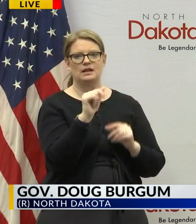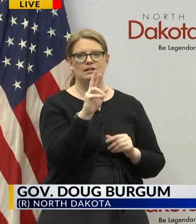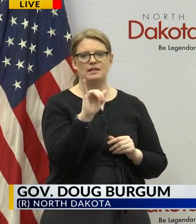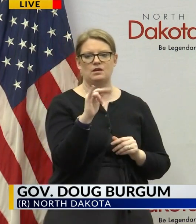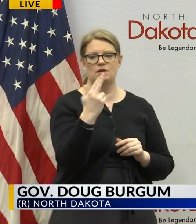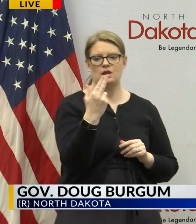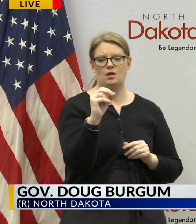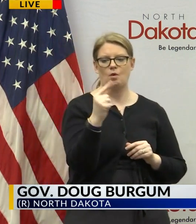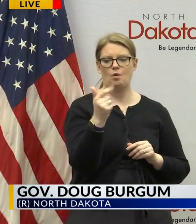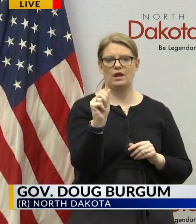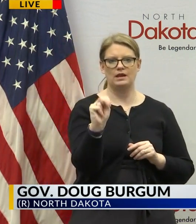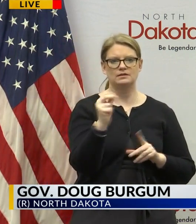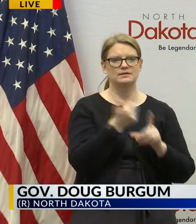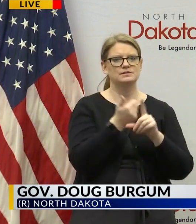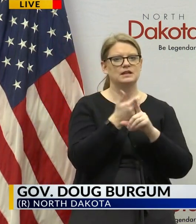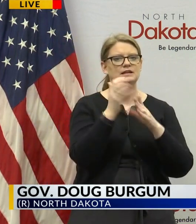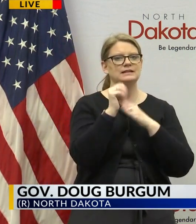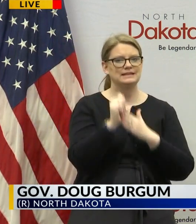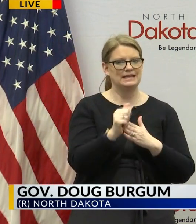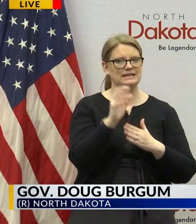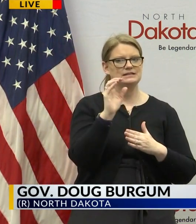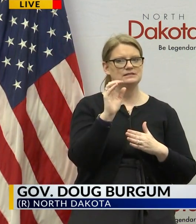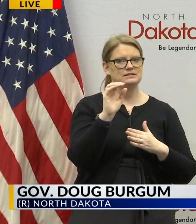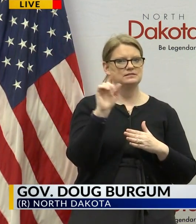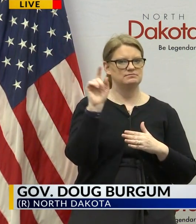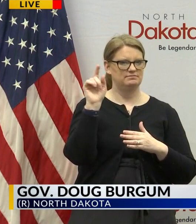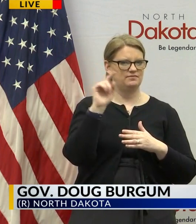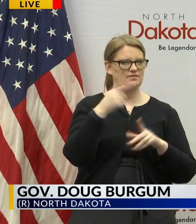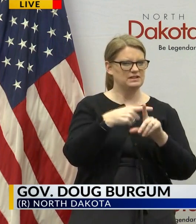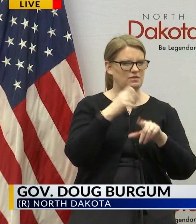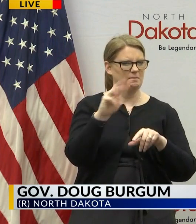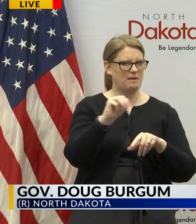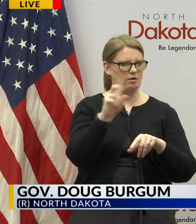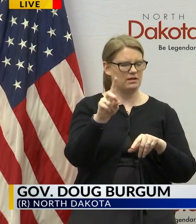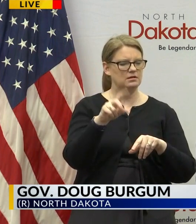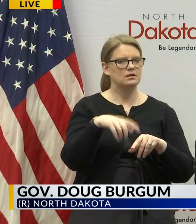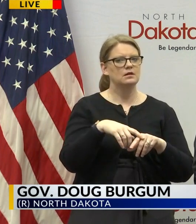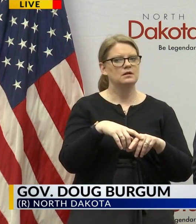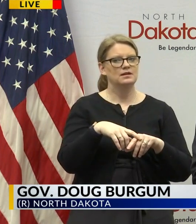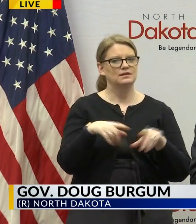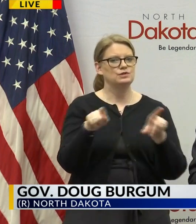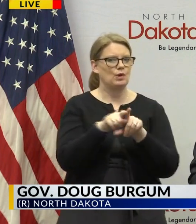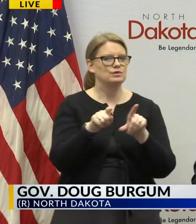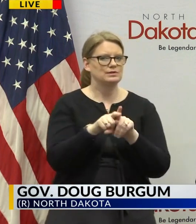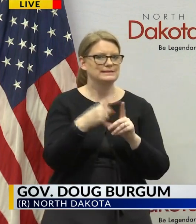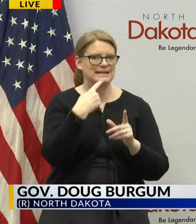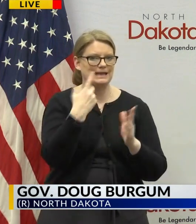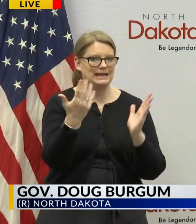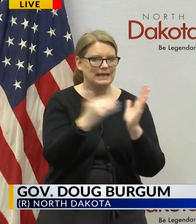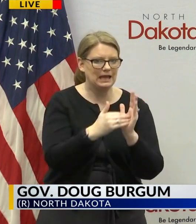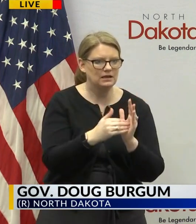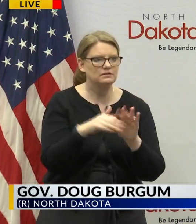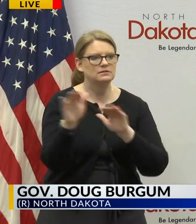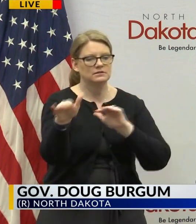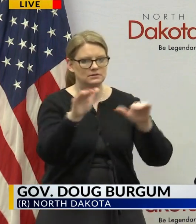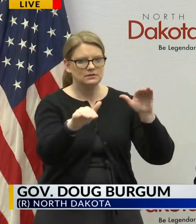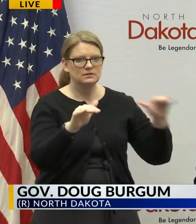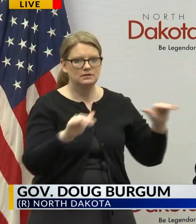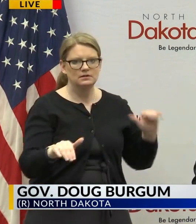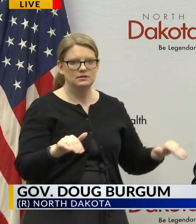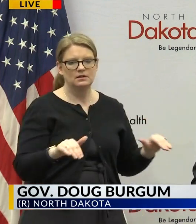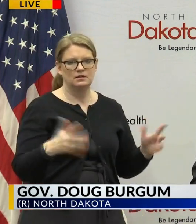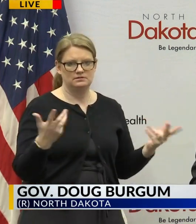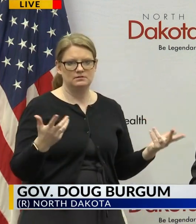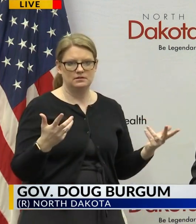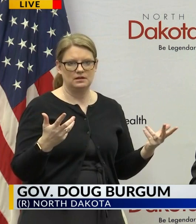hogan who's the leads the governor association governor from maryland uh was echoing that on behalf of all the governors and as chair of western